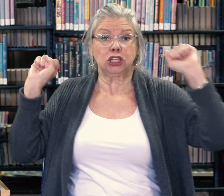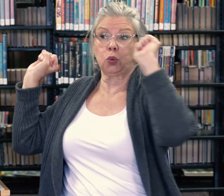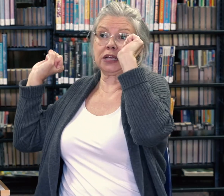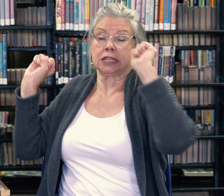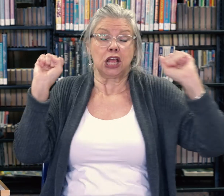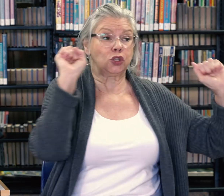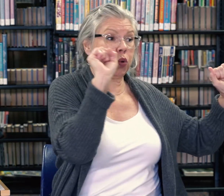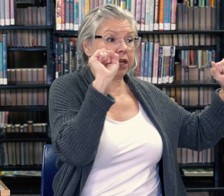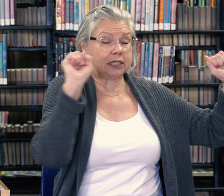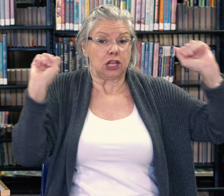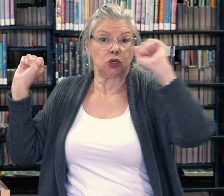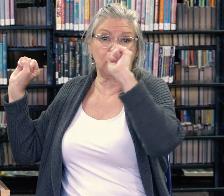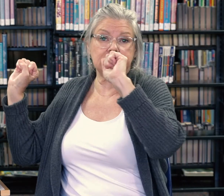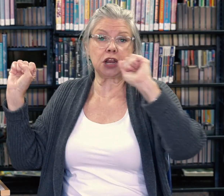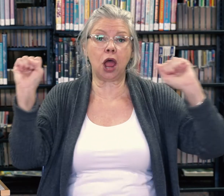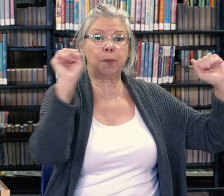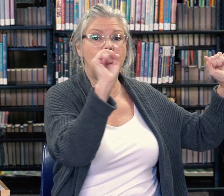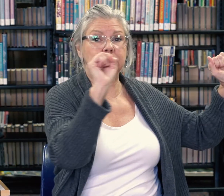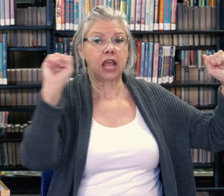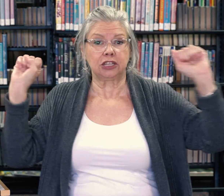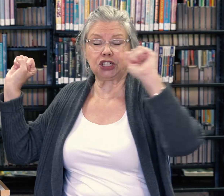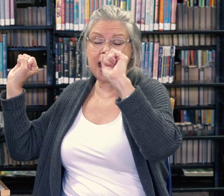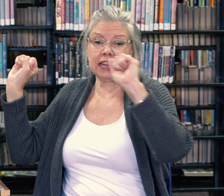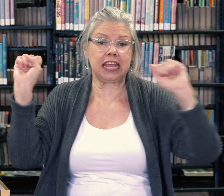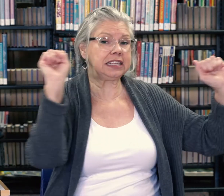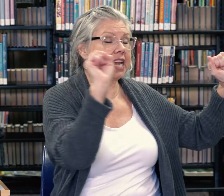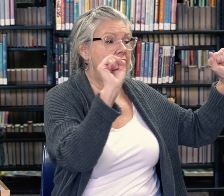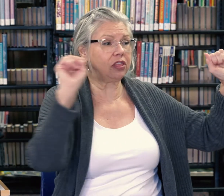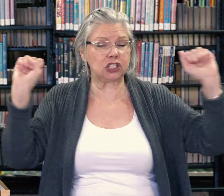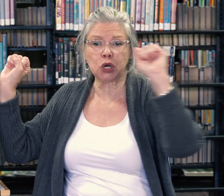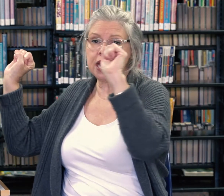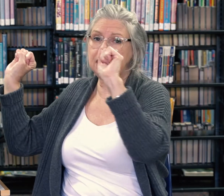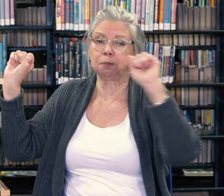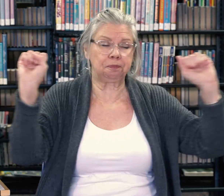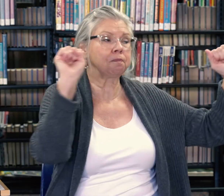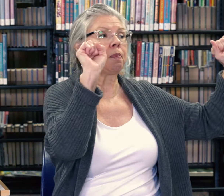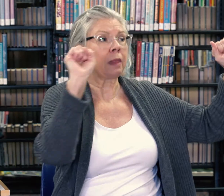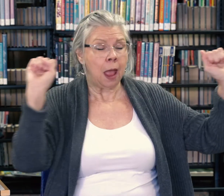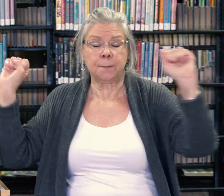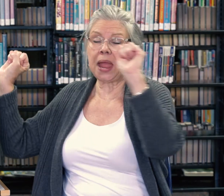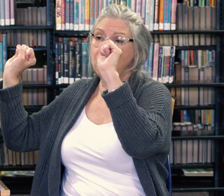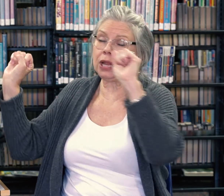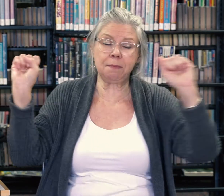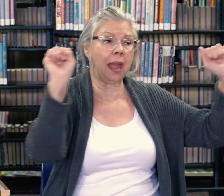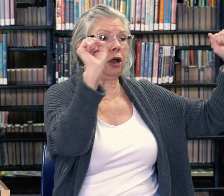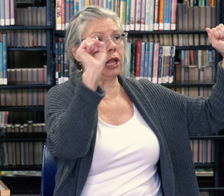Twist, twist, twist in our boats. Gently down the stream. Merrily, merrily,